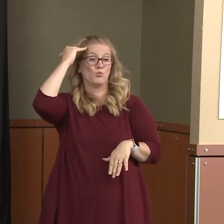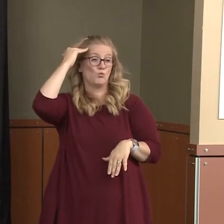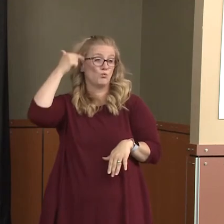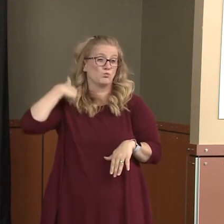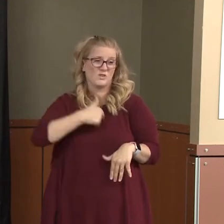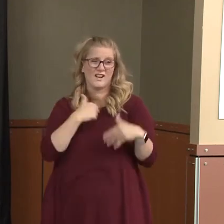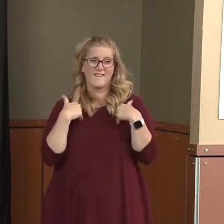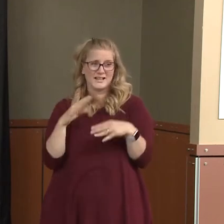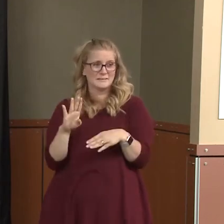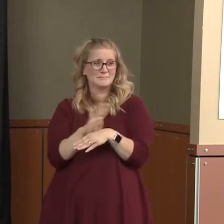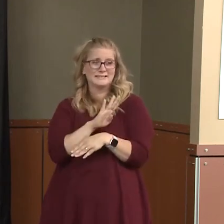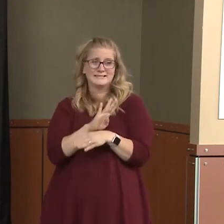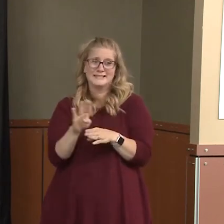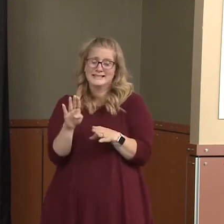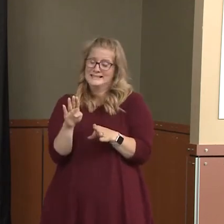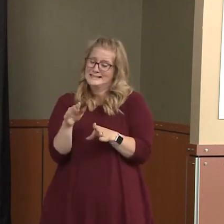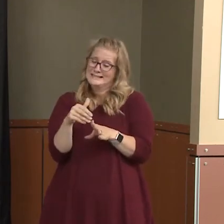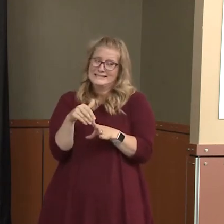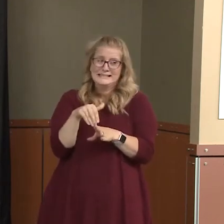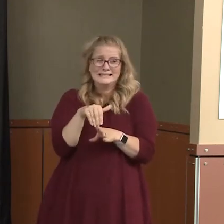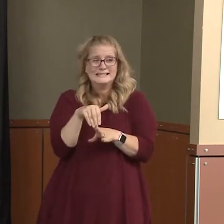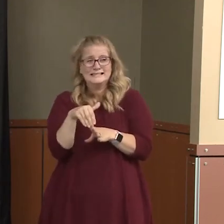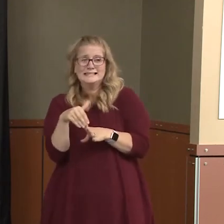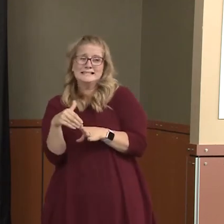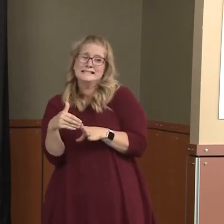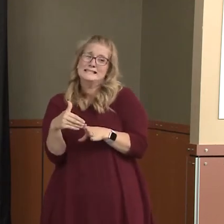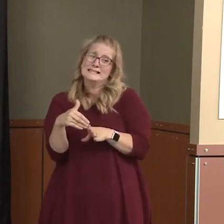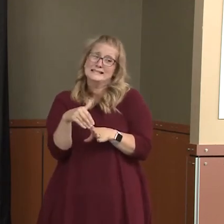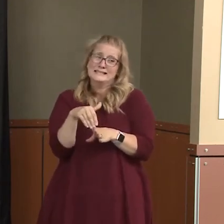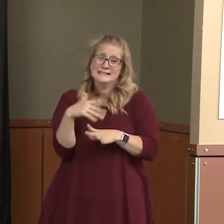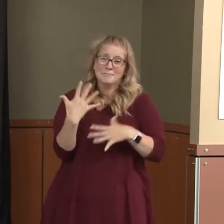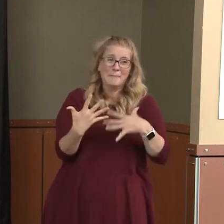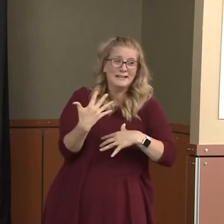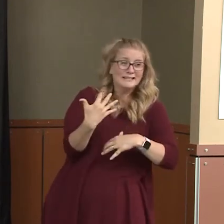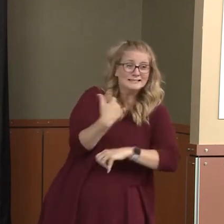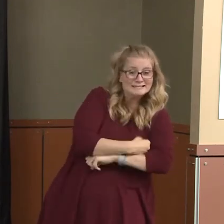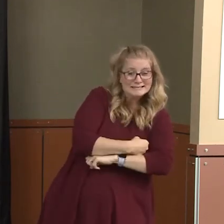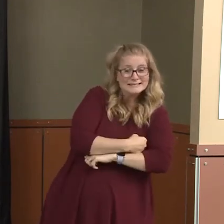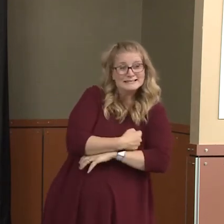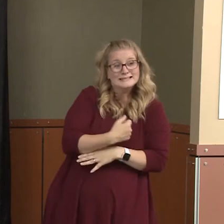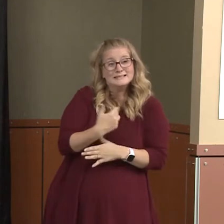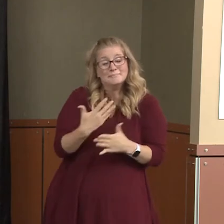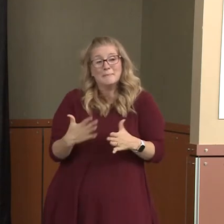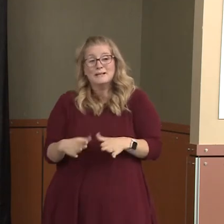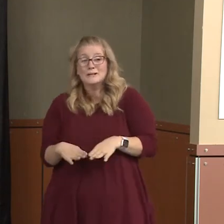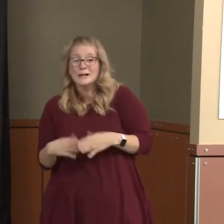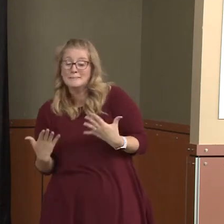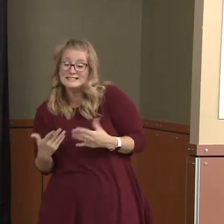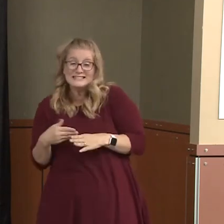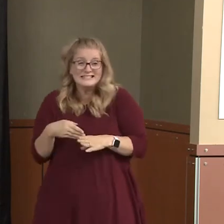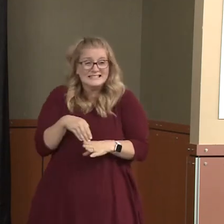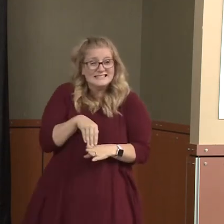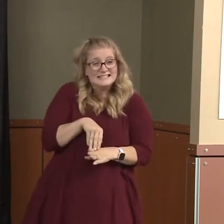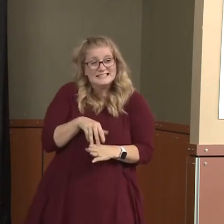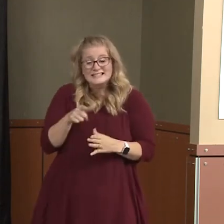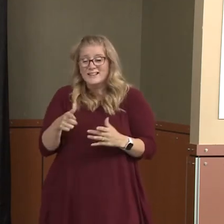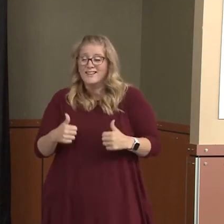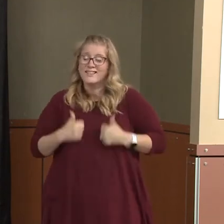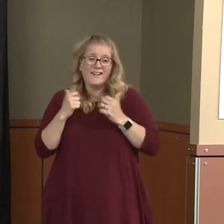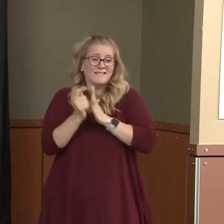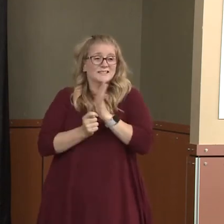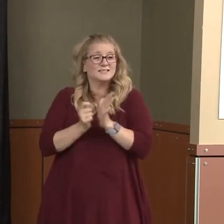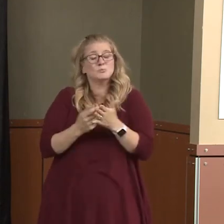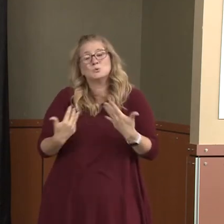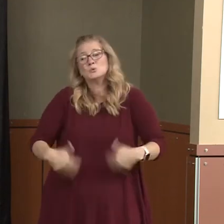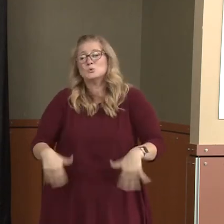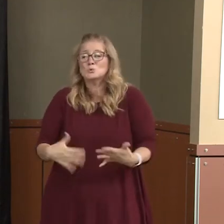on the brink of losing lifetimes of investment. It isn't because they've been irresponsible. They've